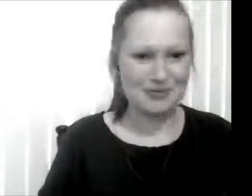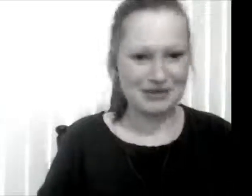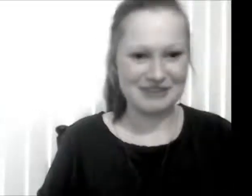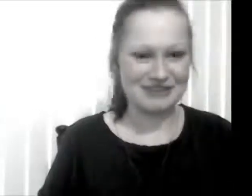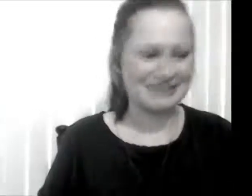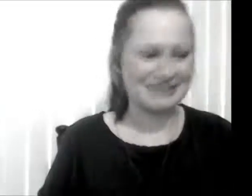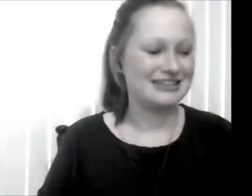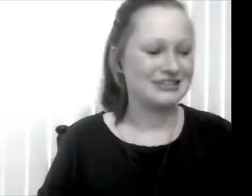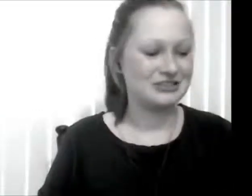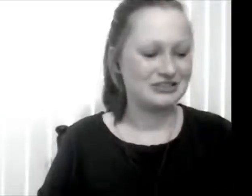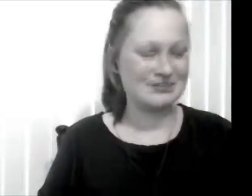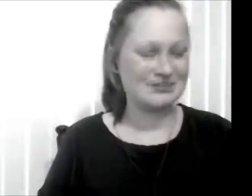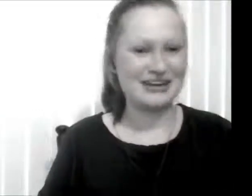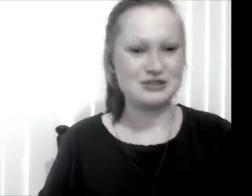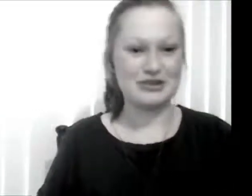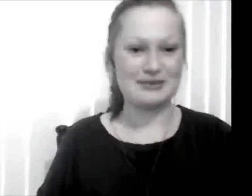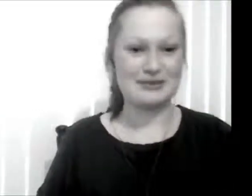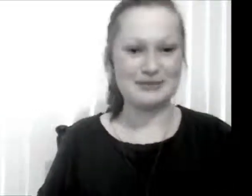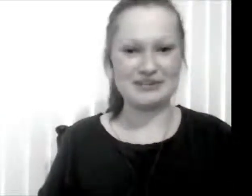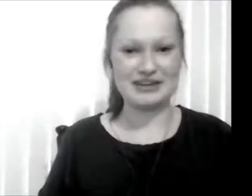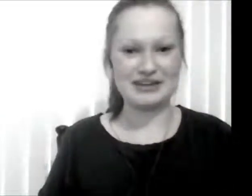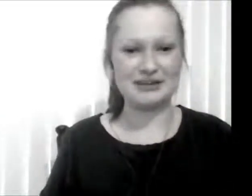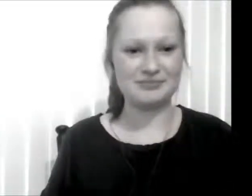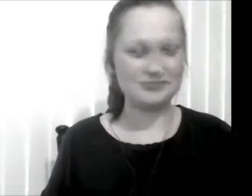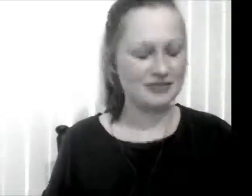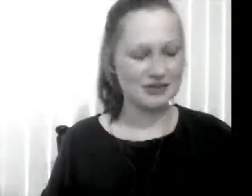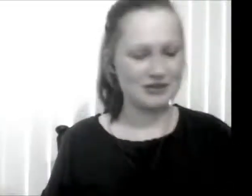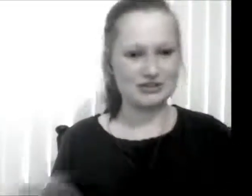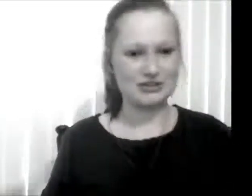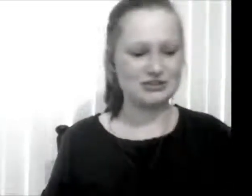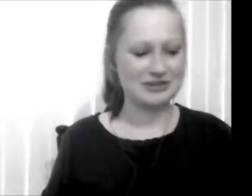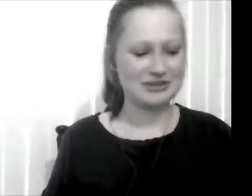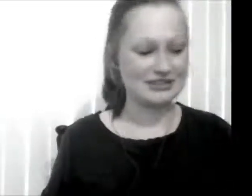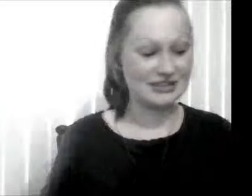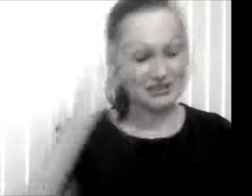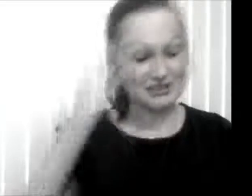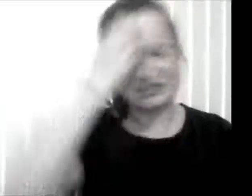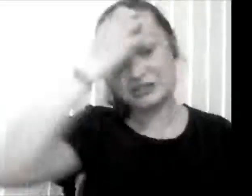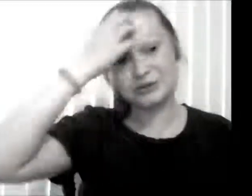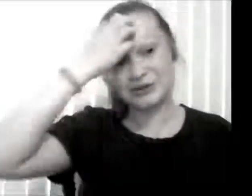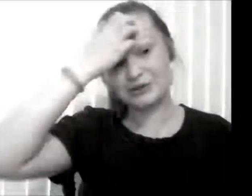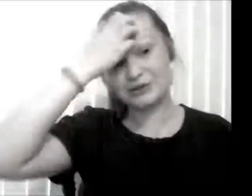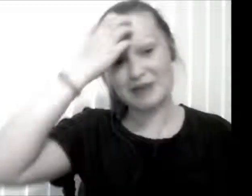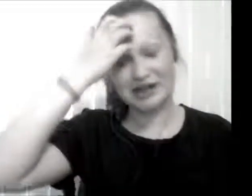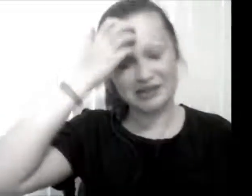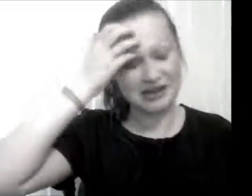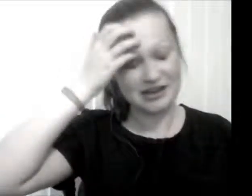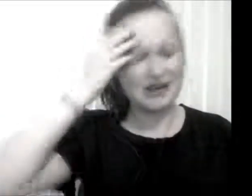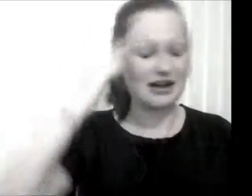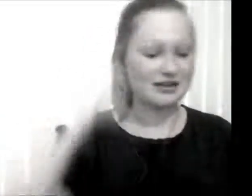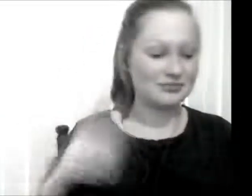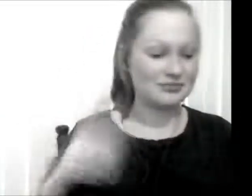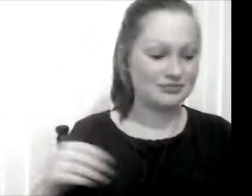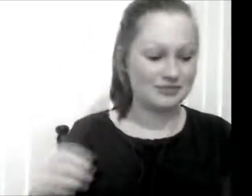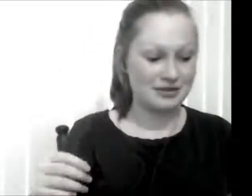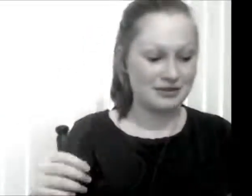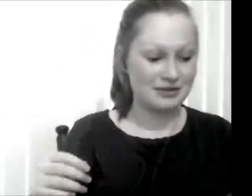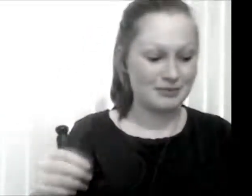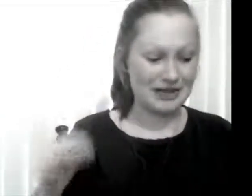the way when I said make toilet paper because I um I was watching YouTube and this girl did a tutorial about um making